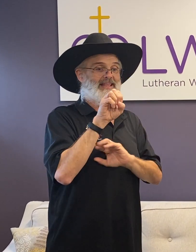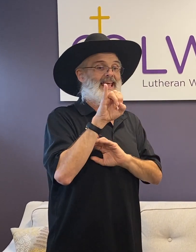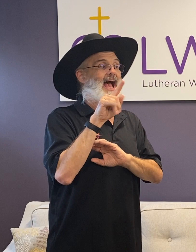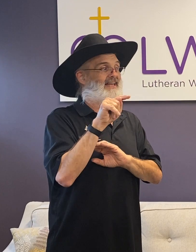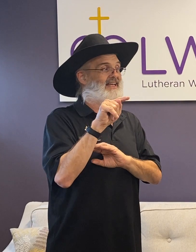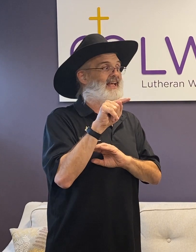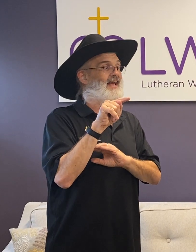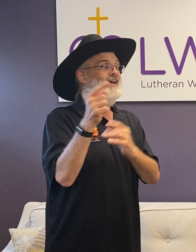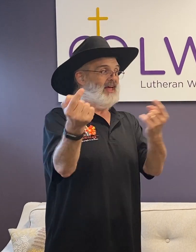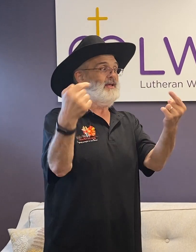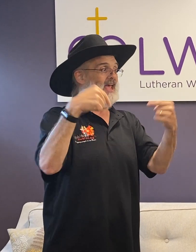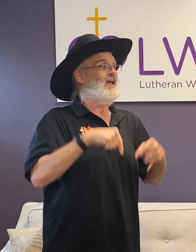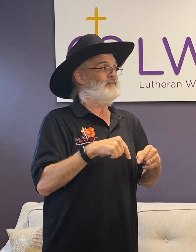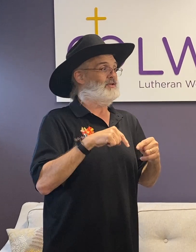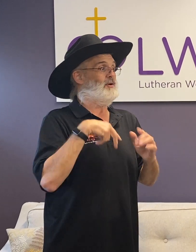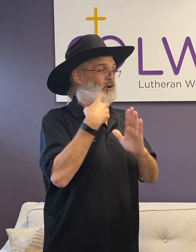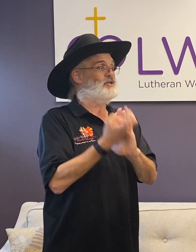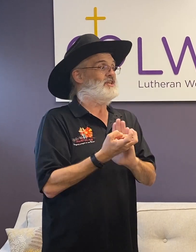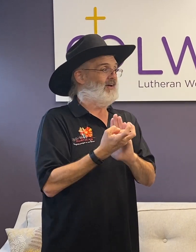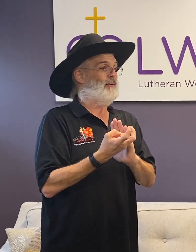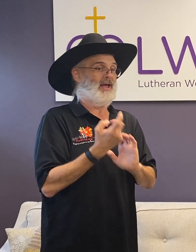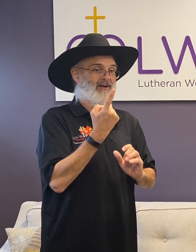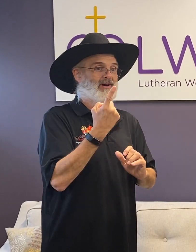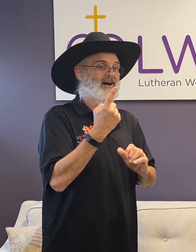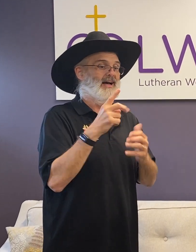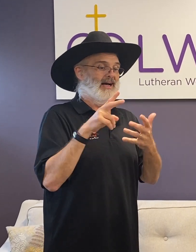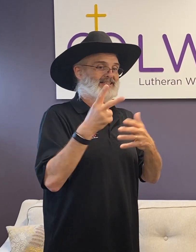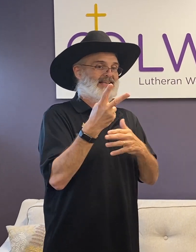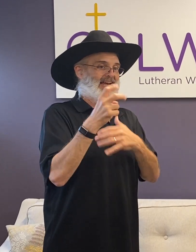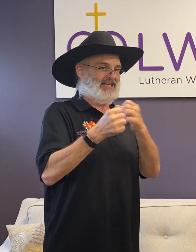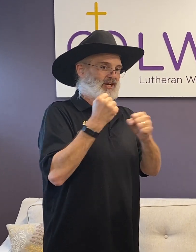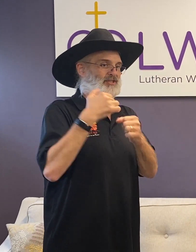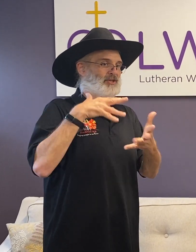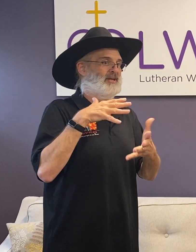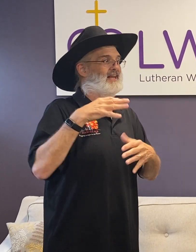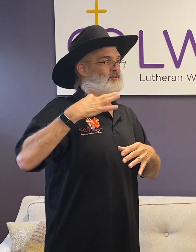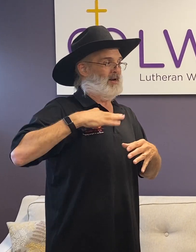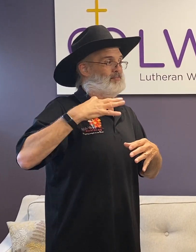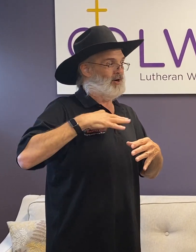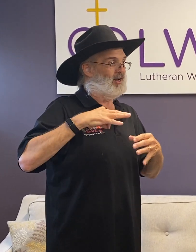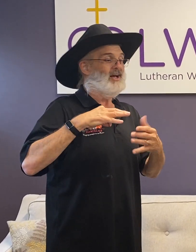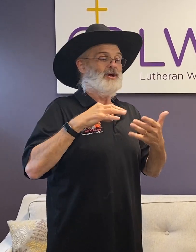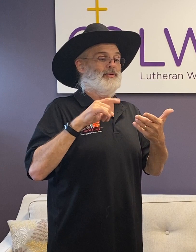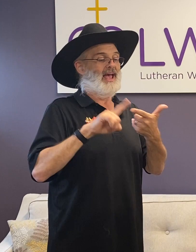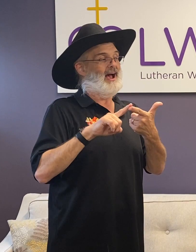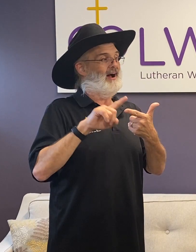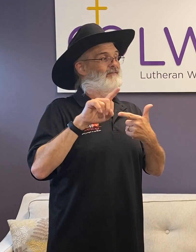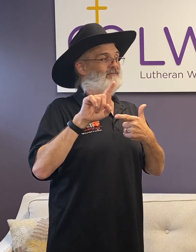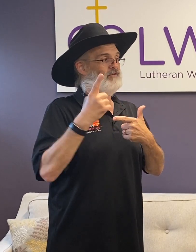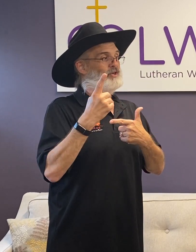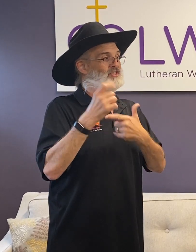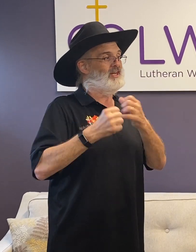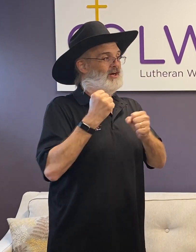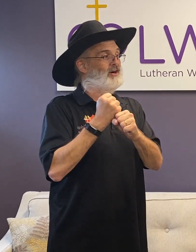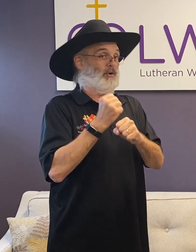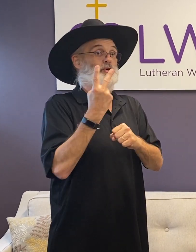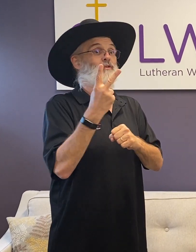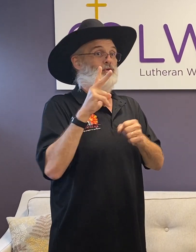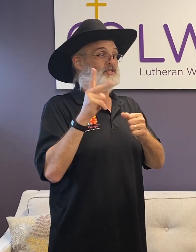EIT that came to the immersion event. We have a second-year student in Pittsburgh. We have a first-year or two first